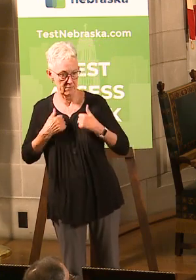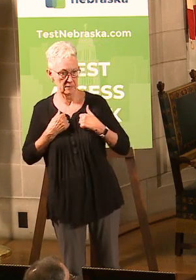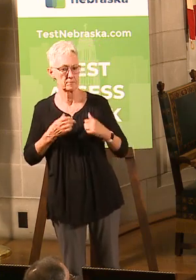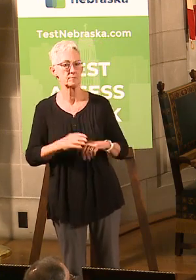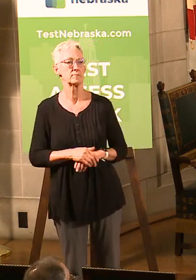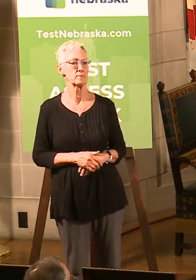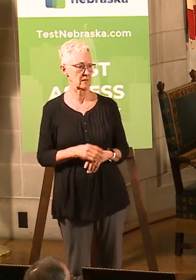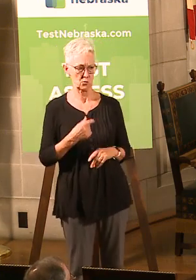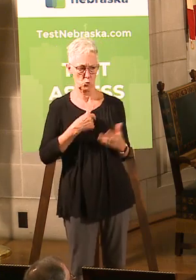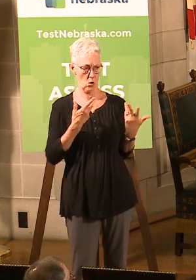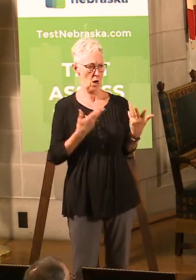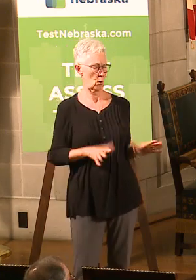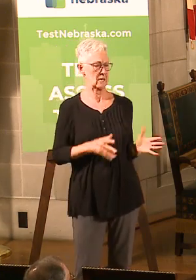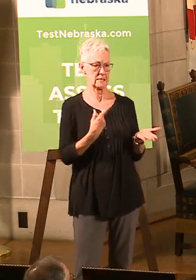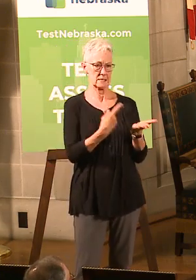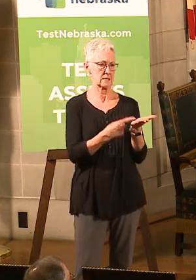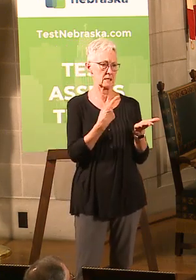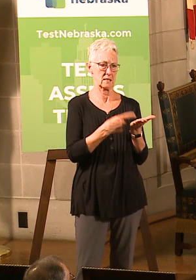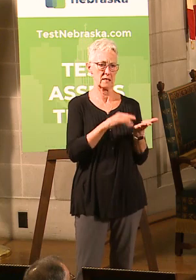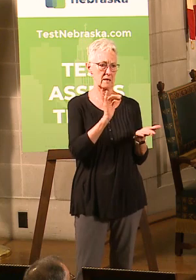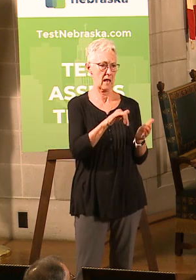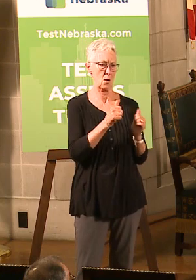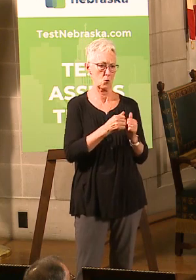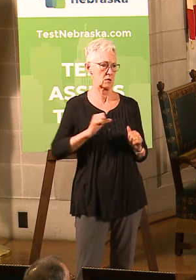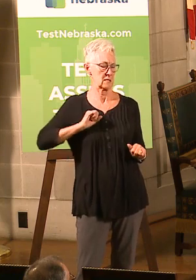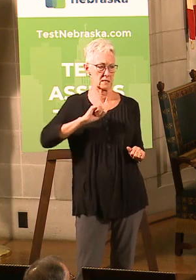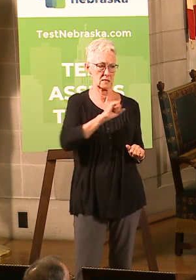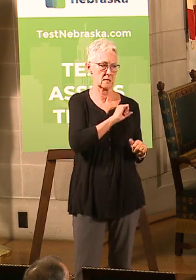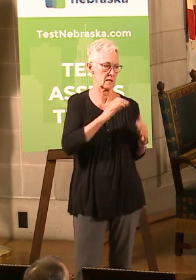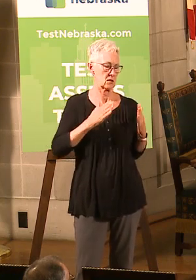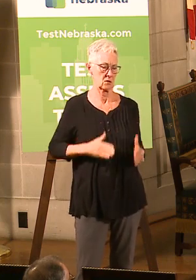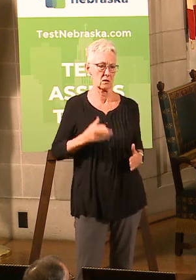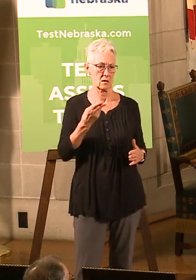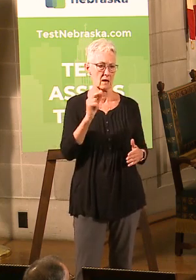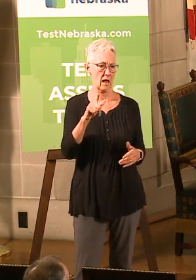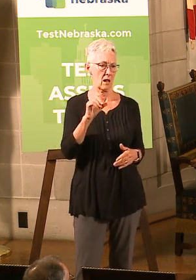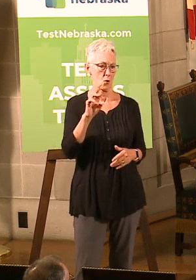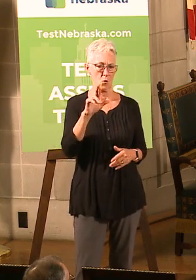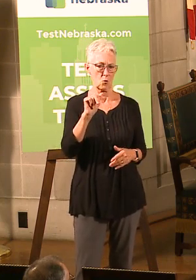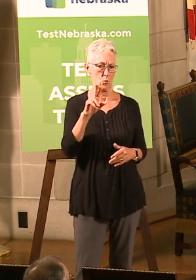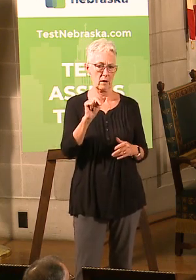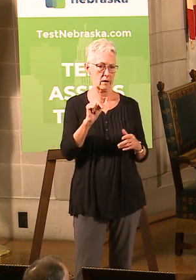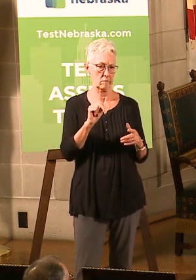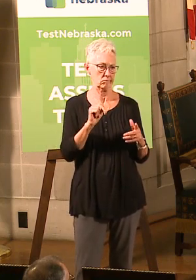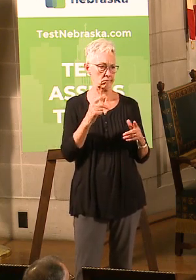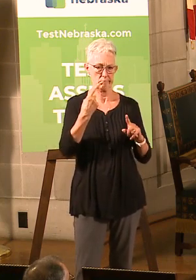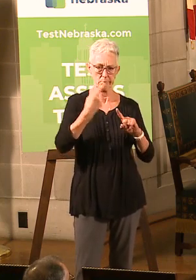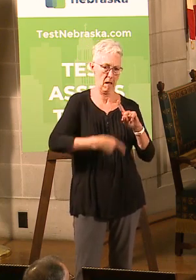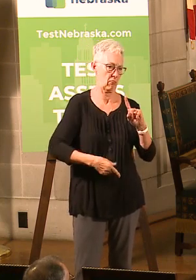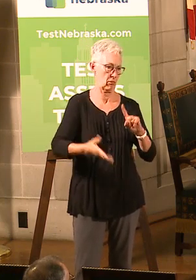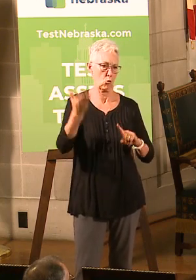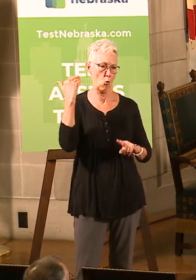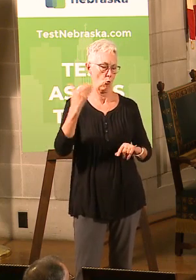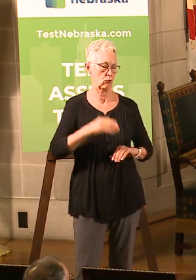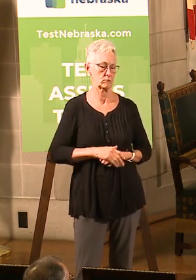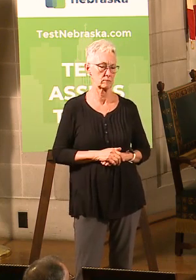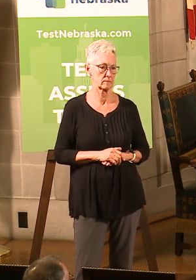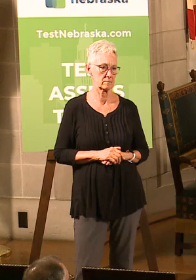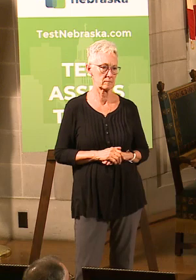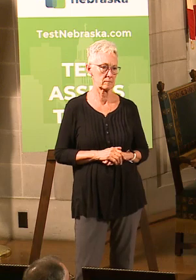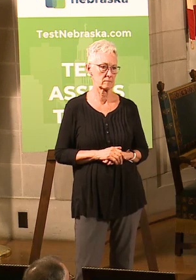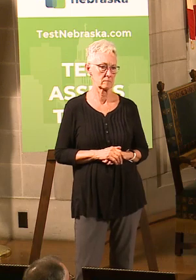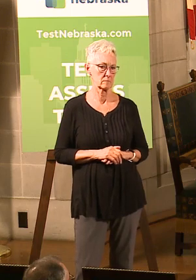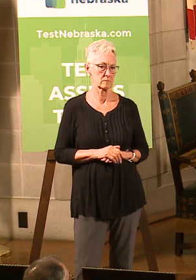last week. But all the policies I discussed with Senator Halloran well over a month ago. Kathy Bieler from KTV wants to know their